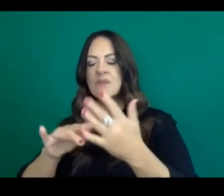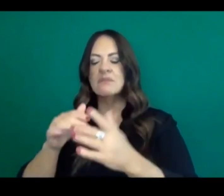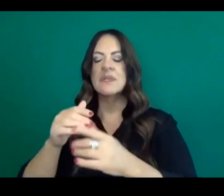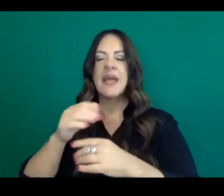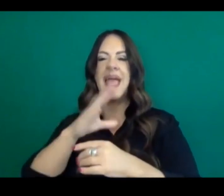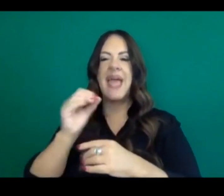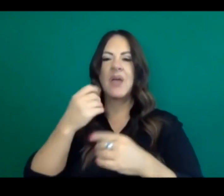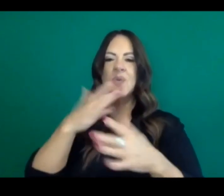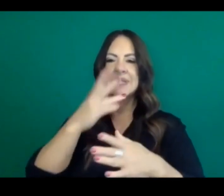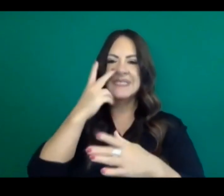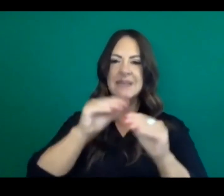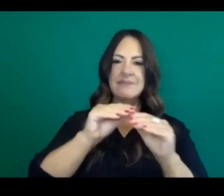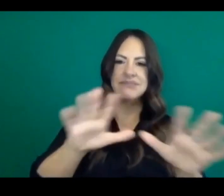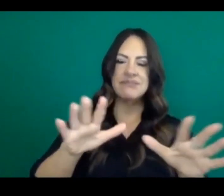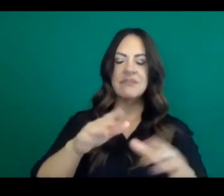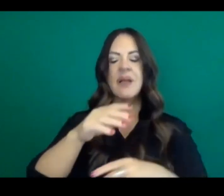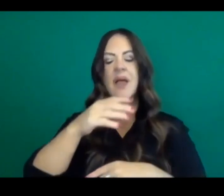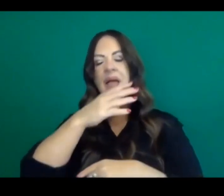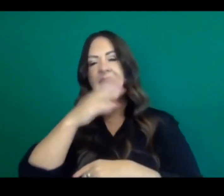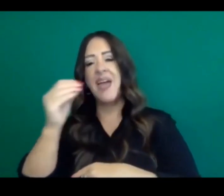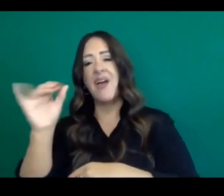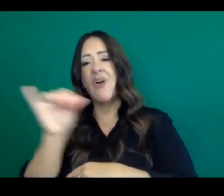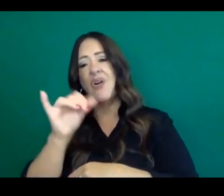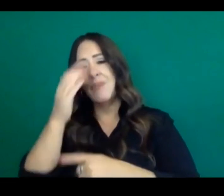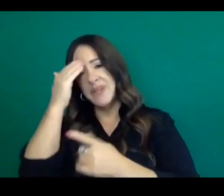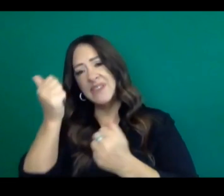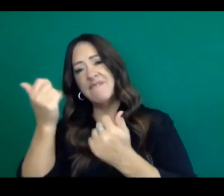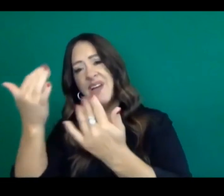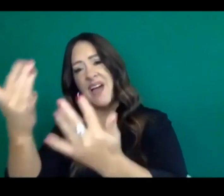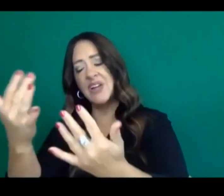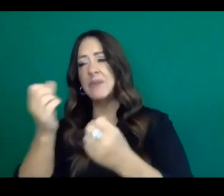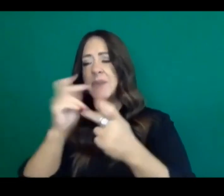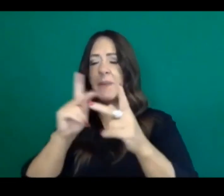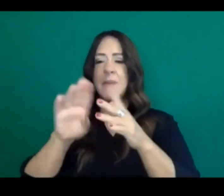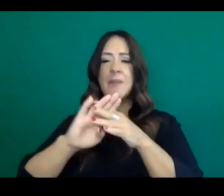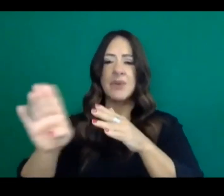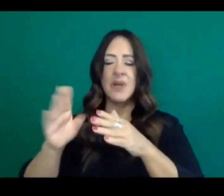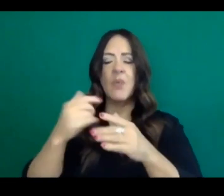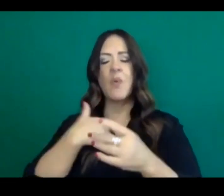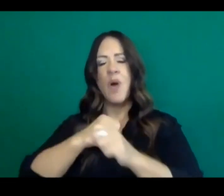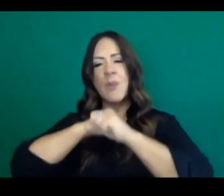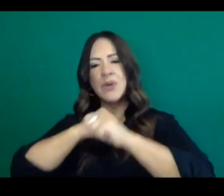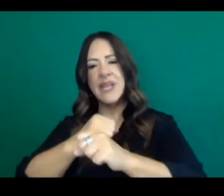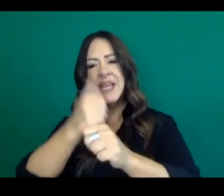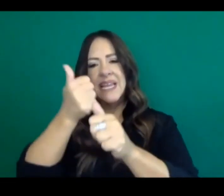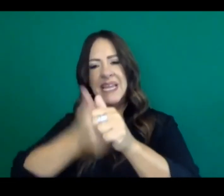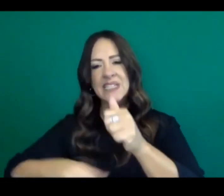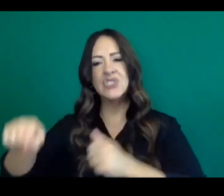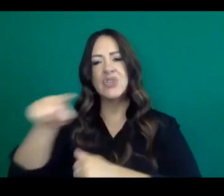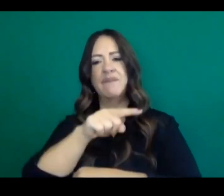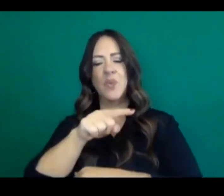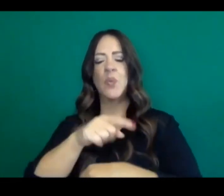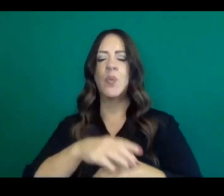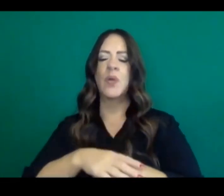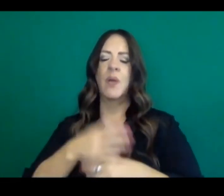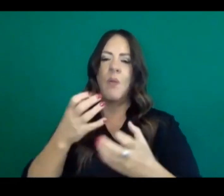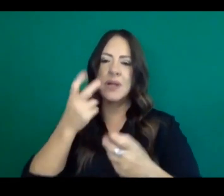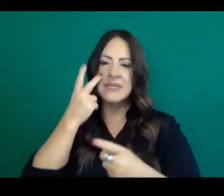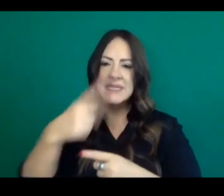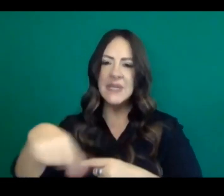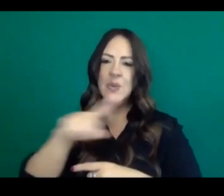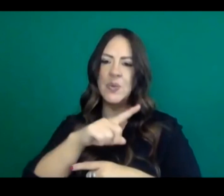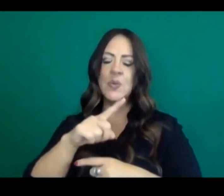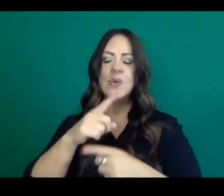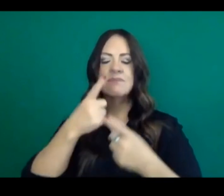of wildfires and evacuations that we've done all we can to protect Californians and that we can get through this